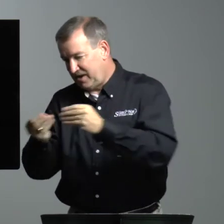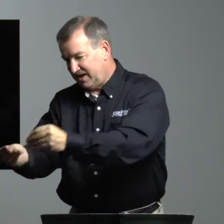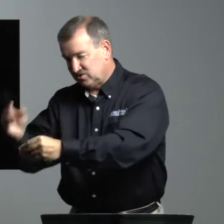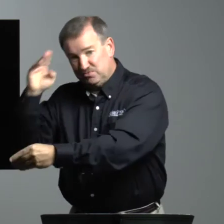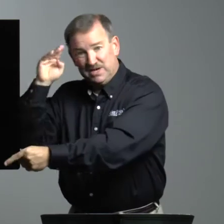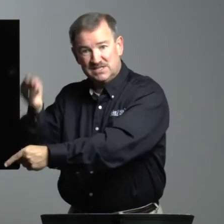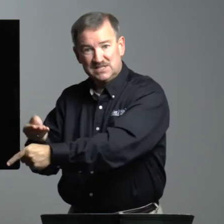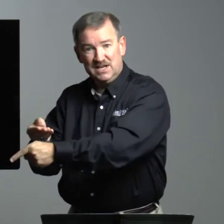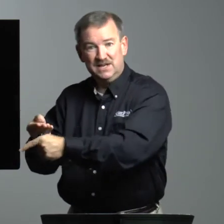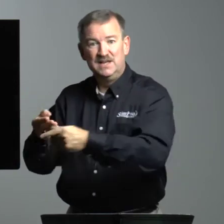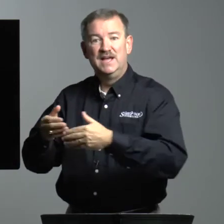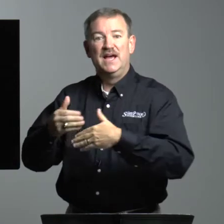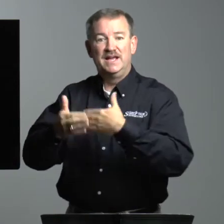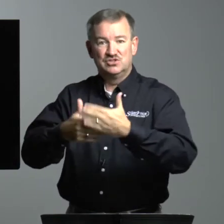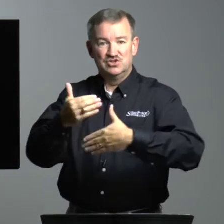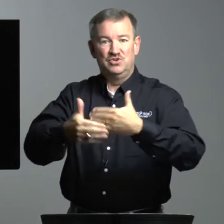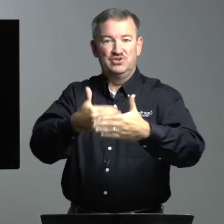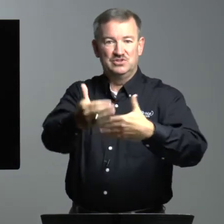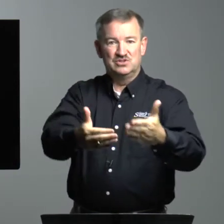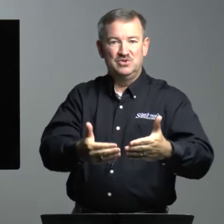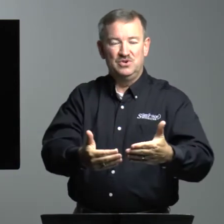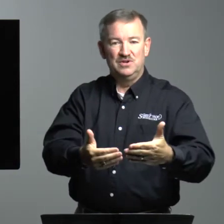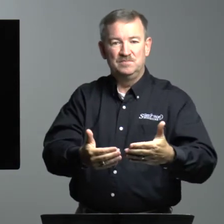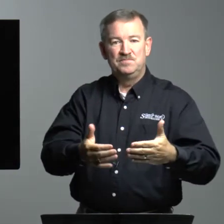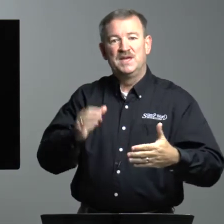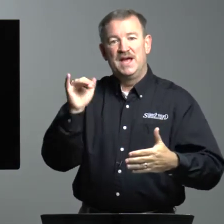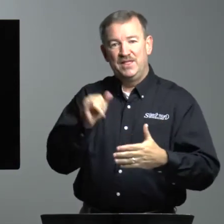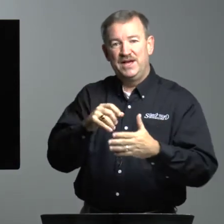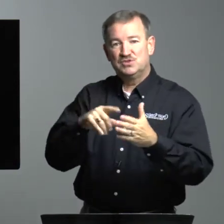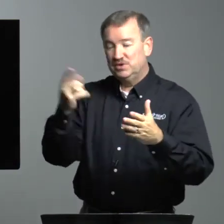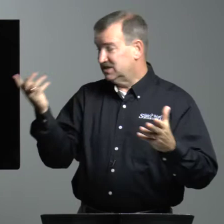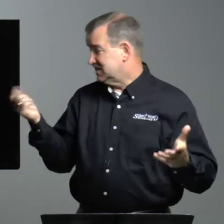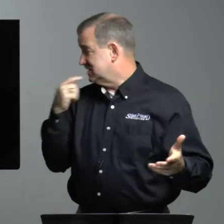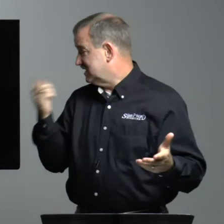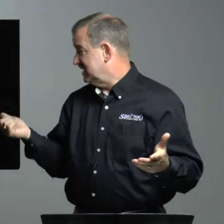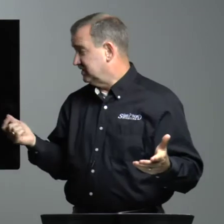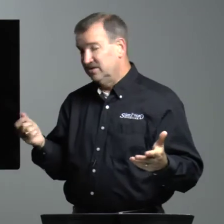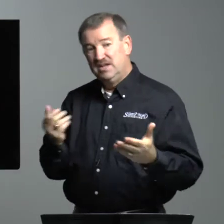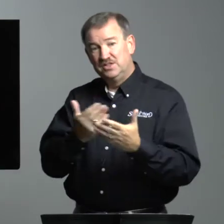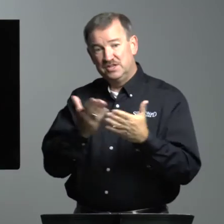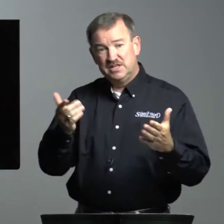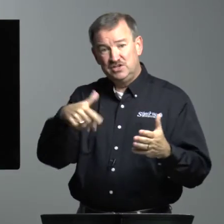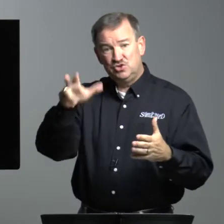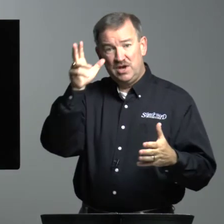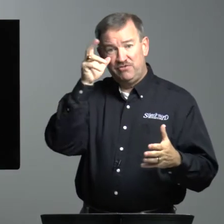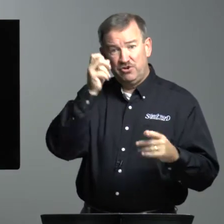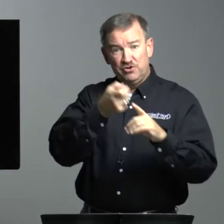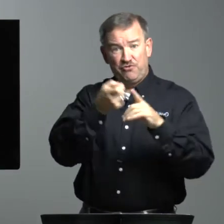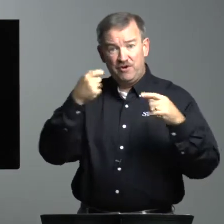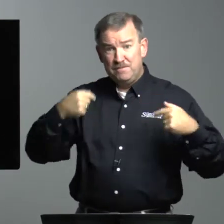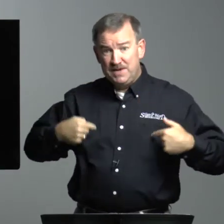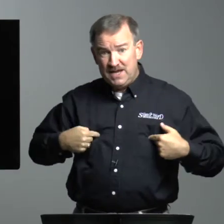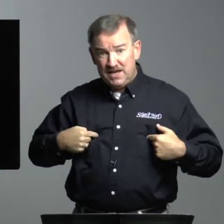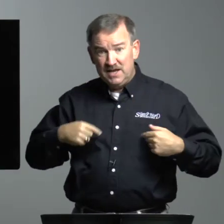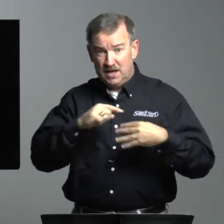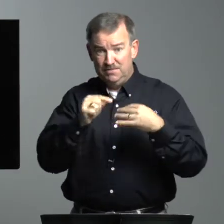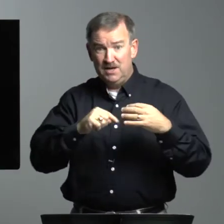passed to my son, and so on and so on. And that's what it says here. The things you have heard from me among